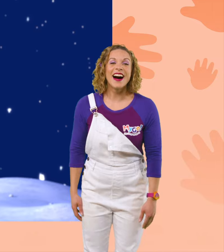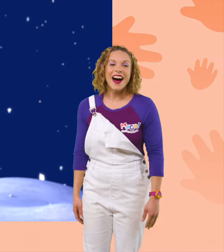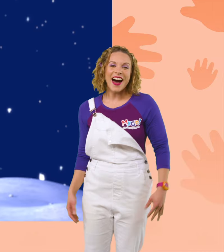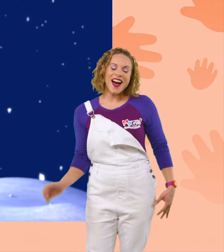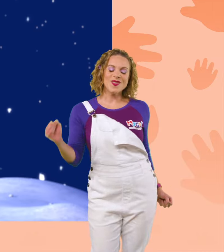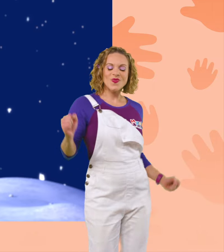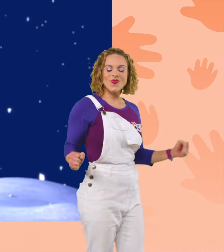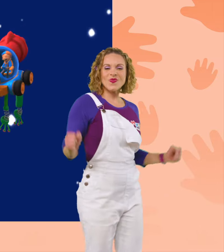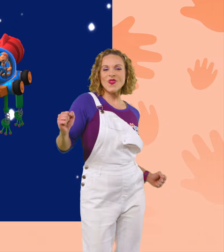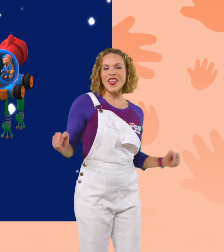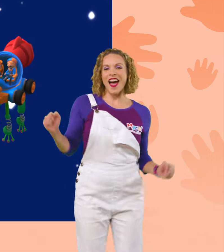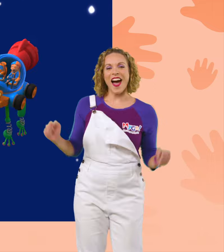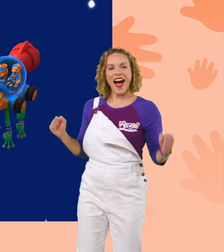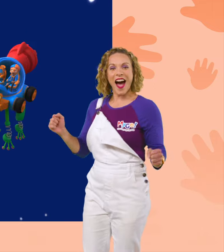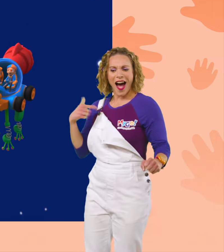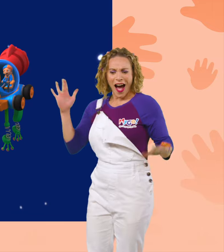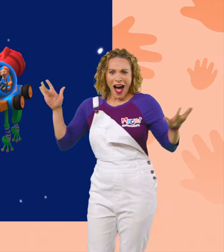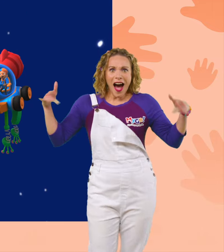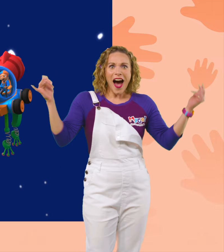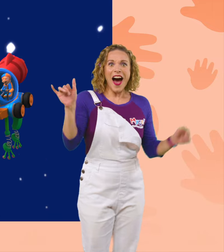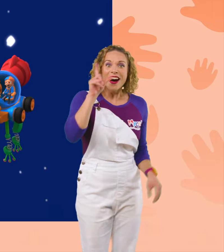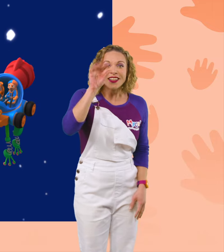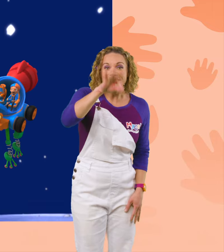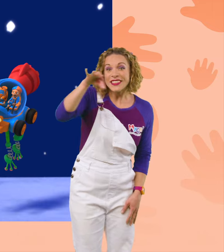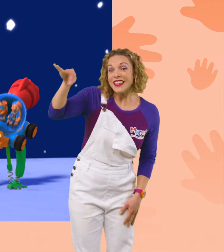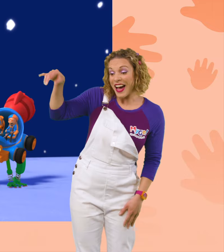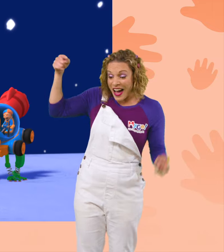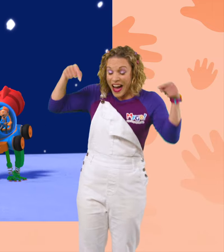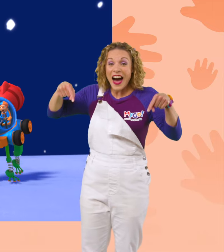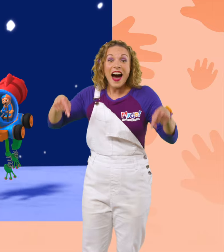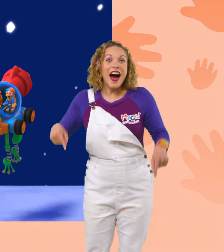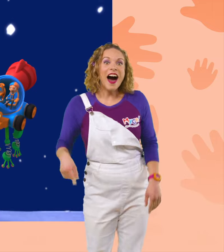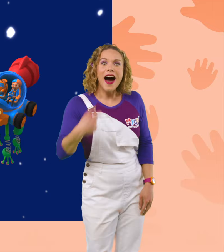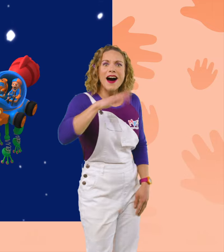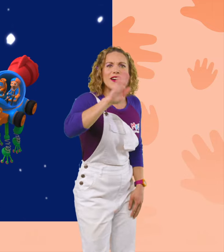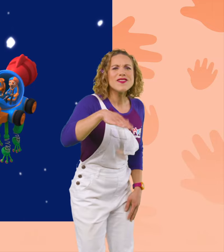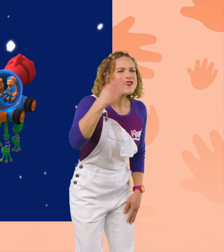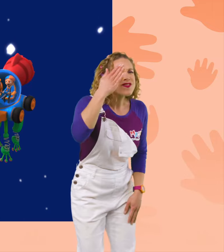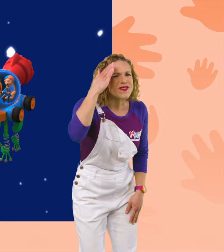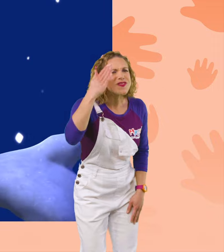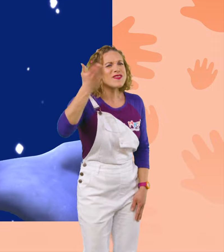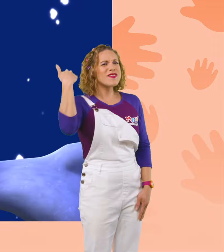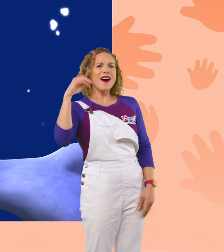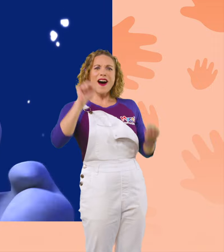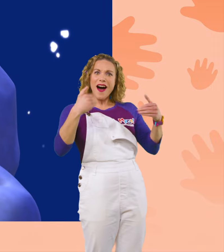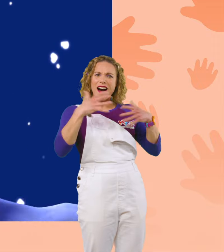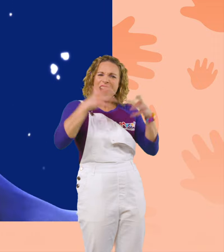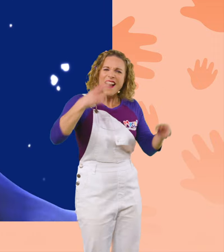Cha-cha-cha-cha-cha! I'm glad it's a feather up here! I never knew I could have been having so much fun!